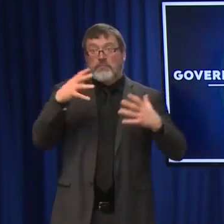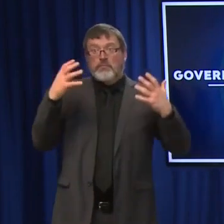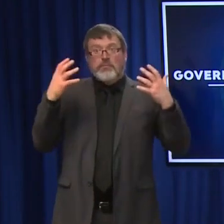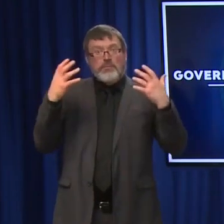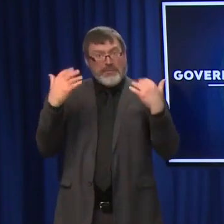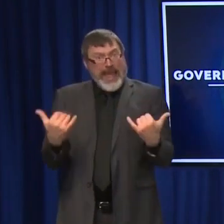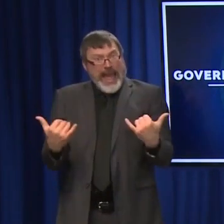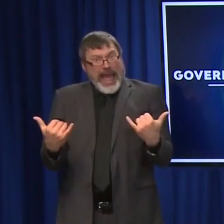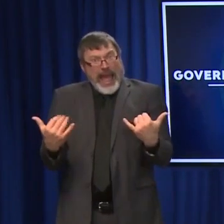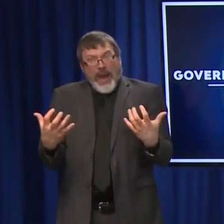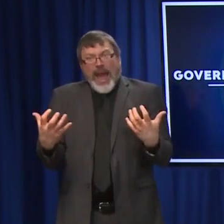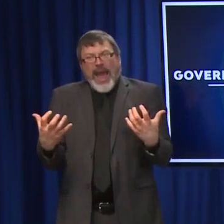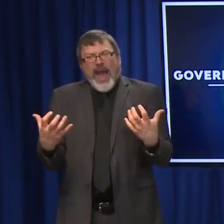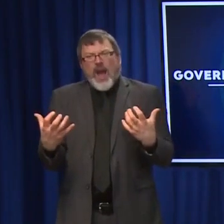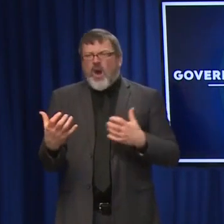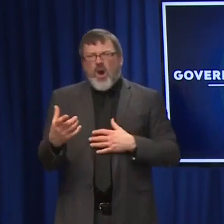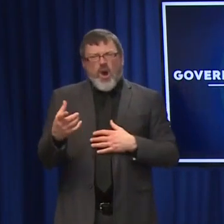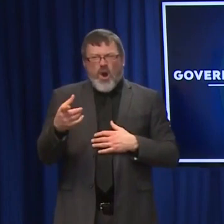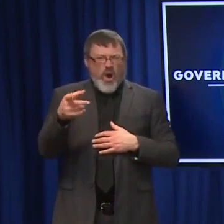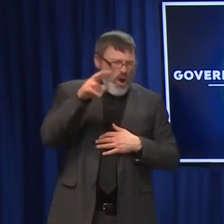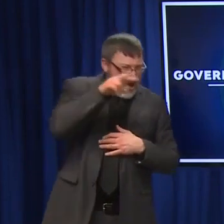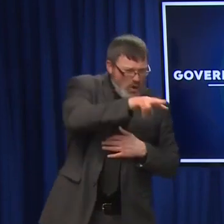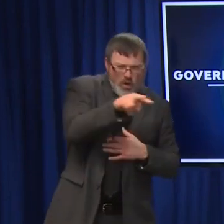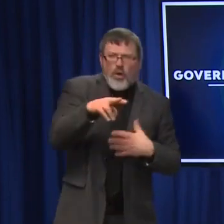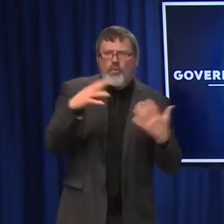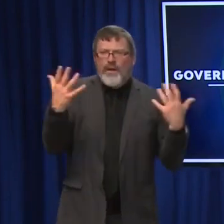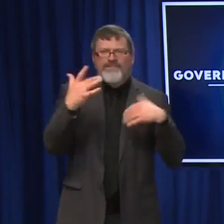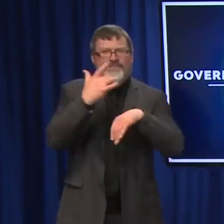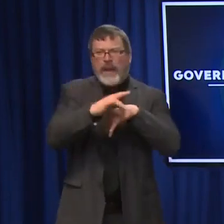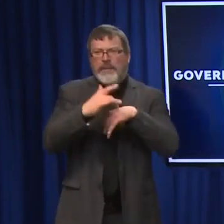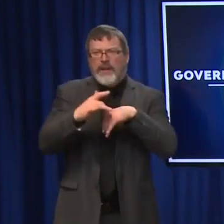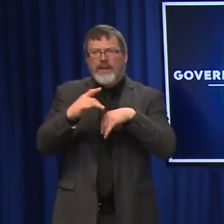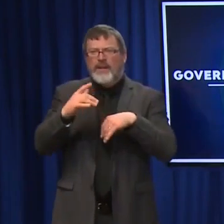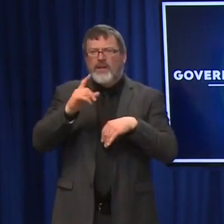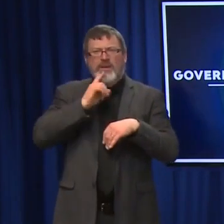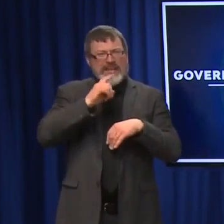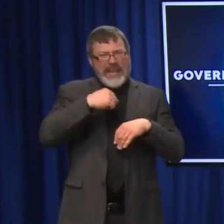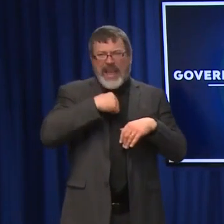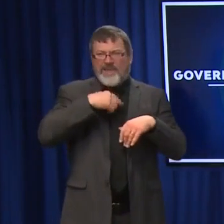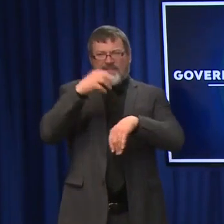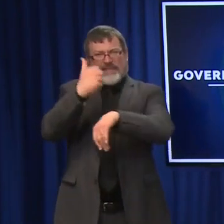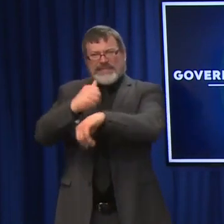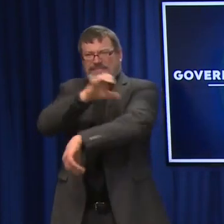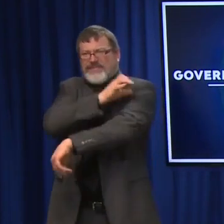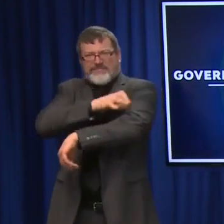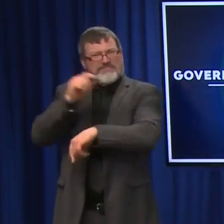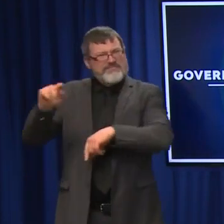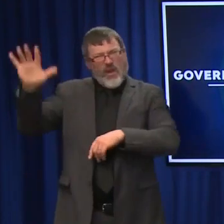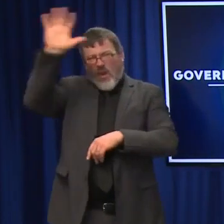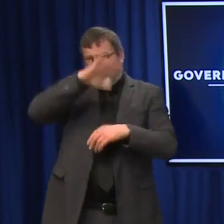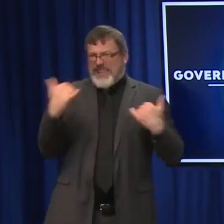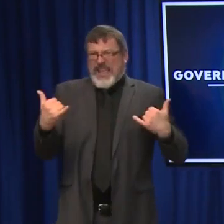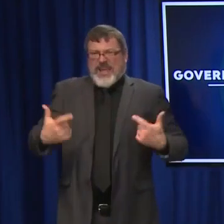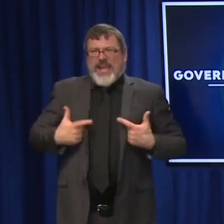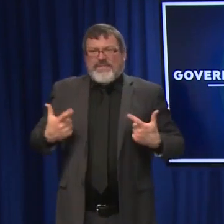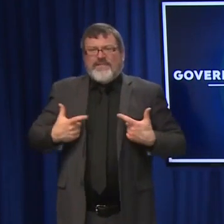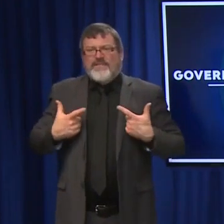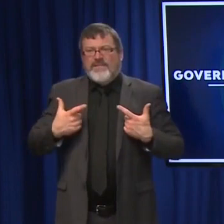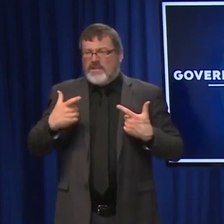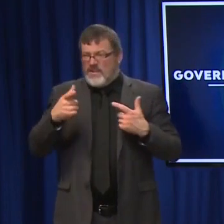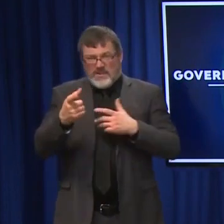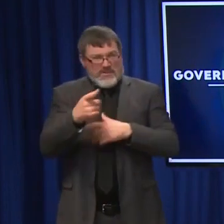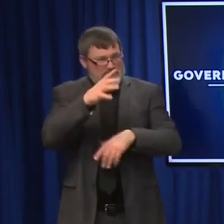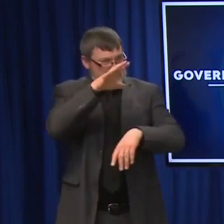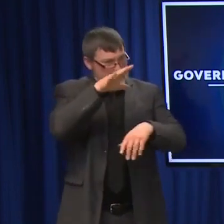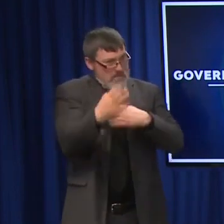3rd or January 8th. You can literally walk into any one of the fixed sites, you know, first thing tomorrow morning, if you'd like, and get a booster. So,